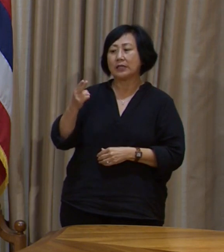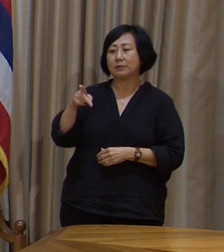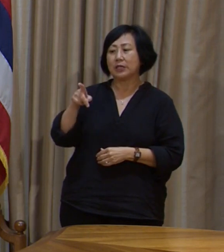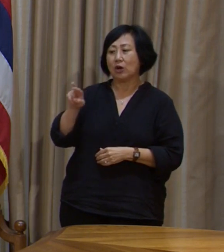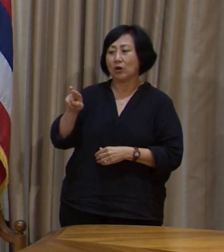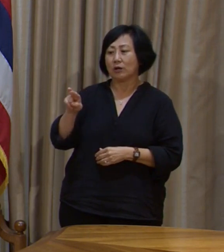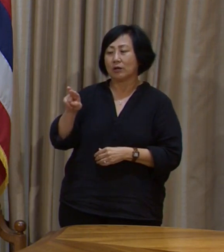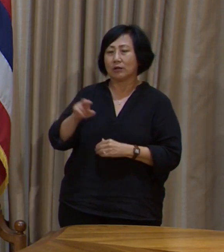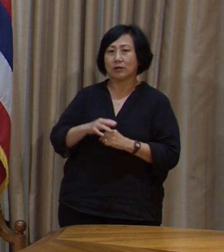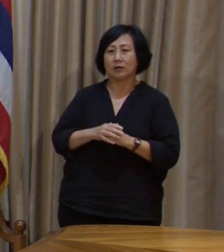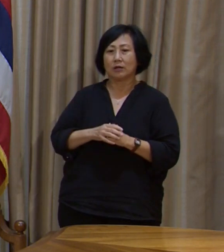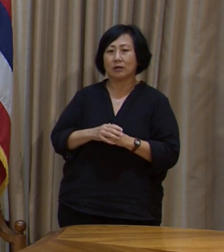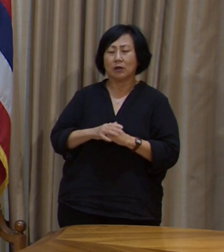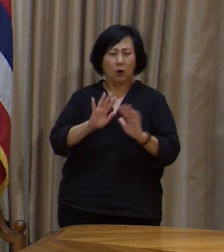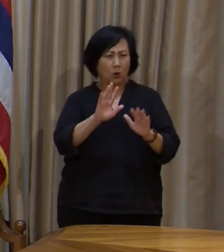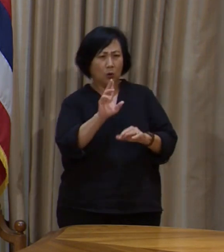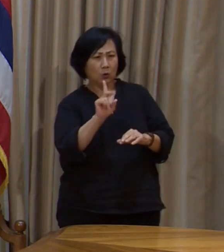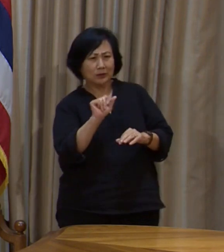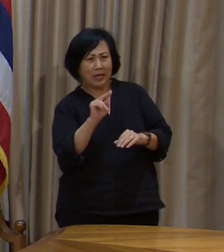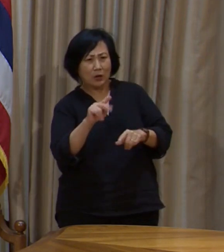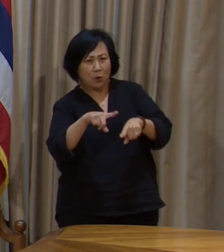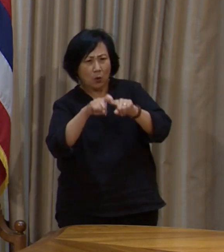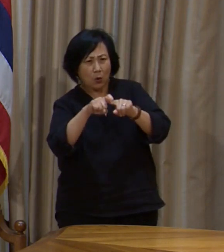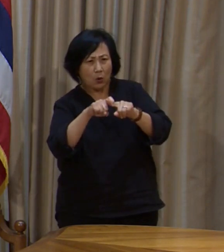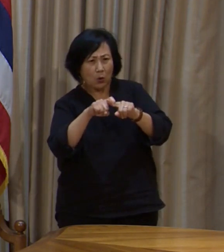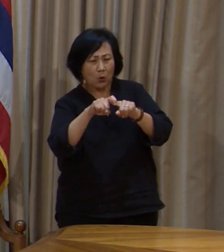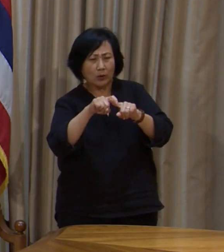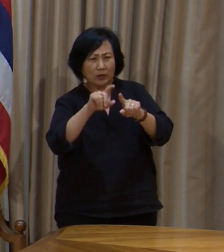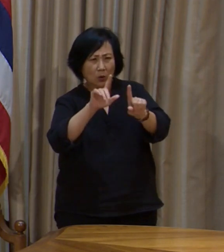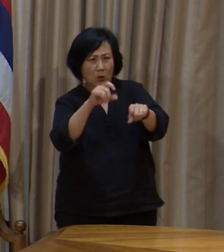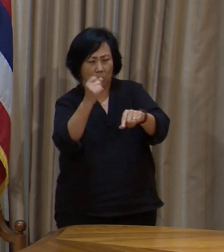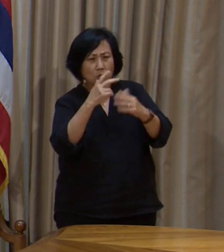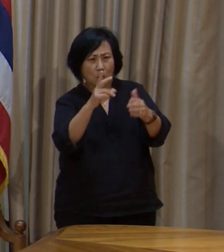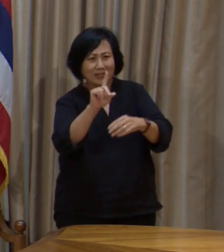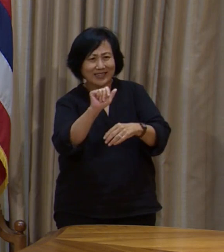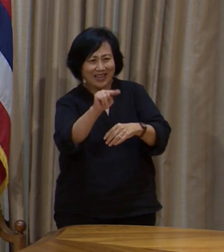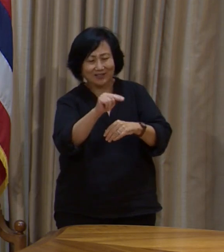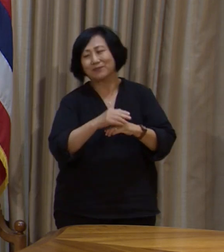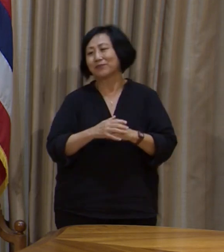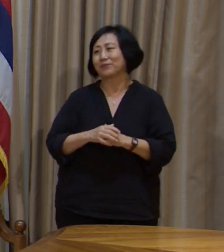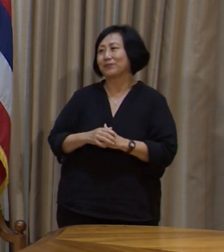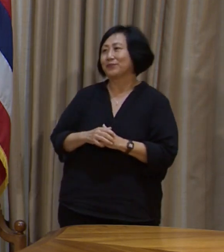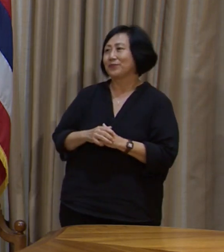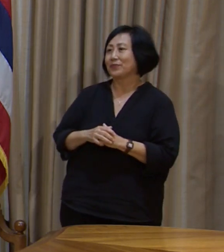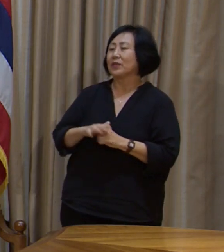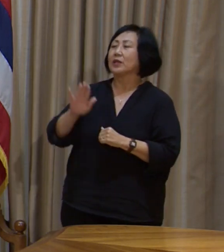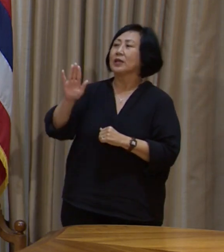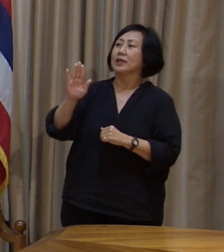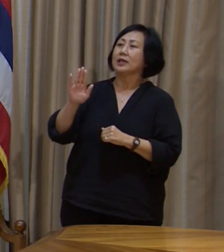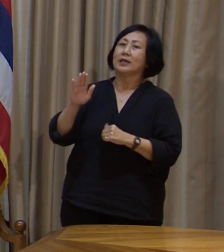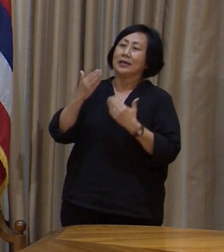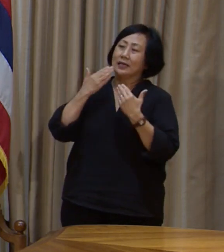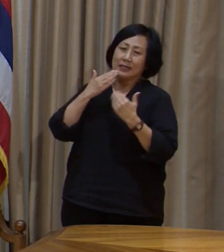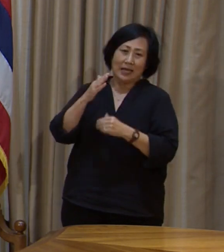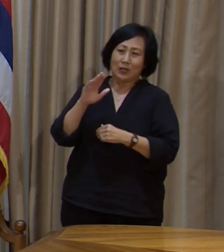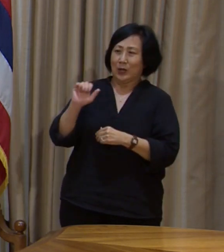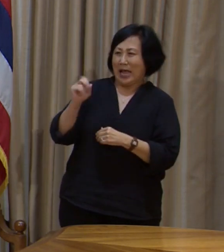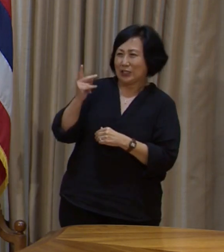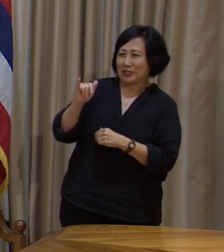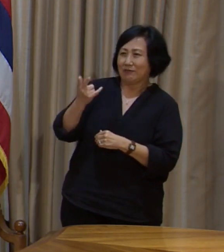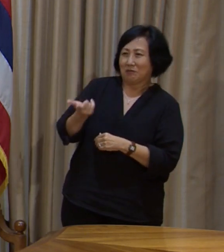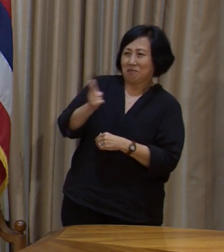Sorry, Jody. Oh. Dan, hold on. Ashley, I'll get back to you. Okay. go ahead, Dan. Okay. Thank you, Ashley.